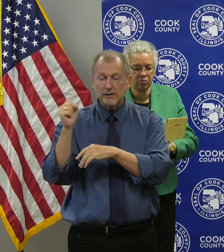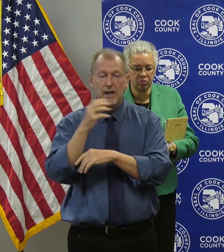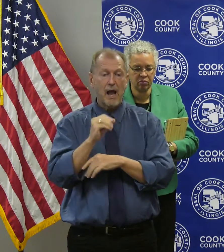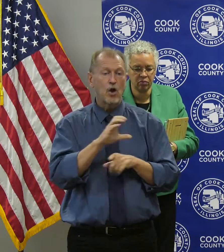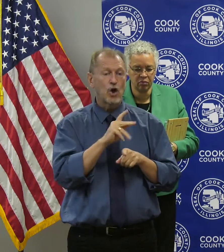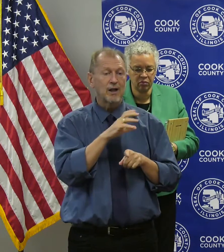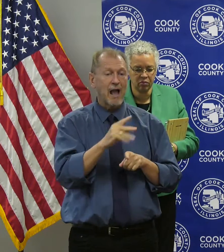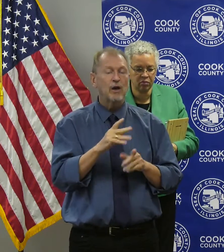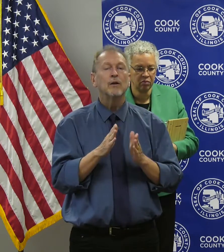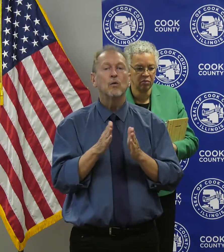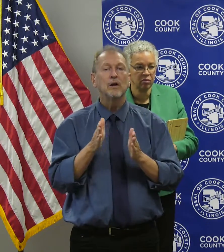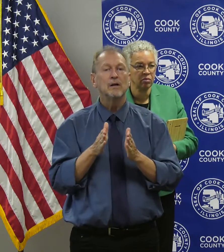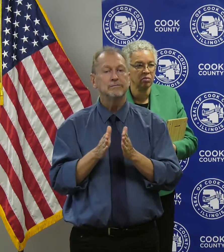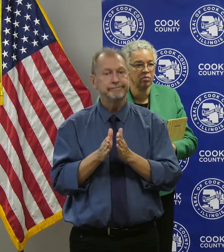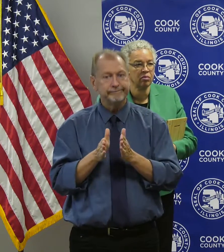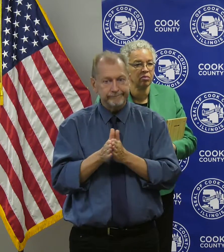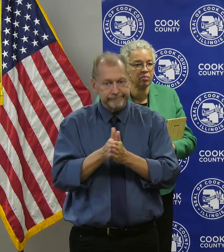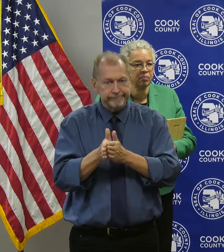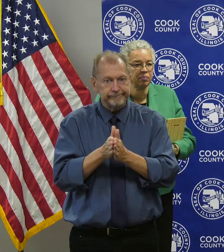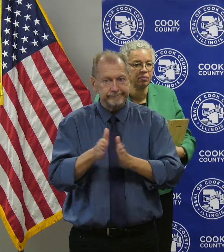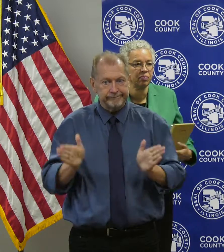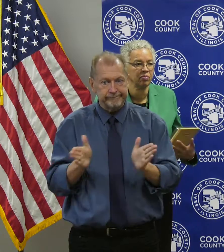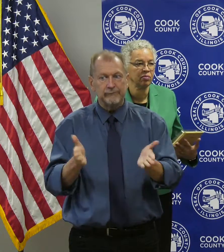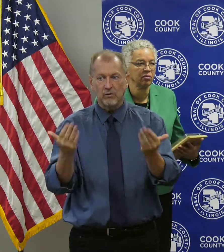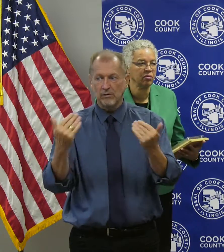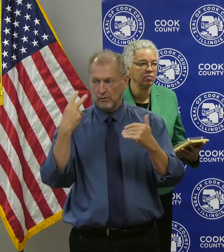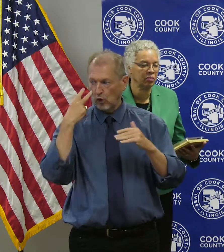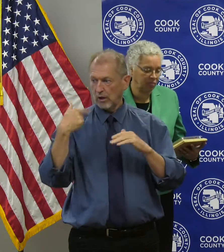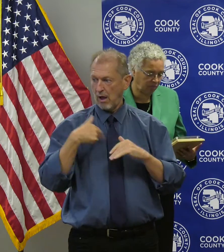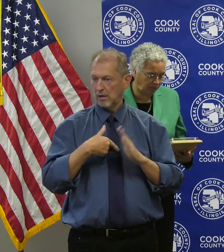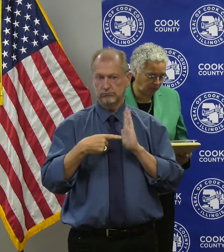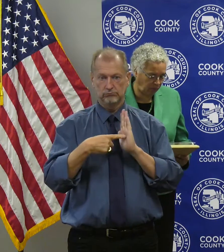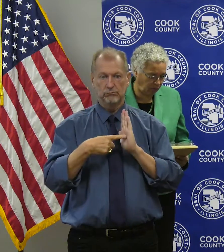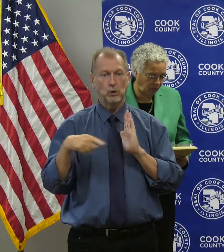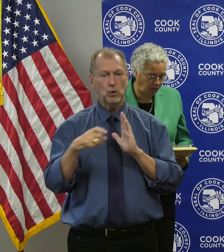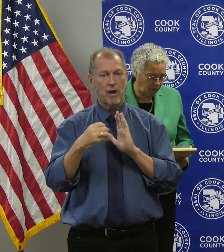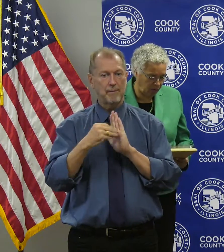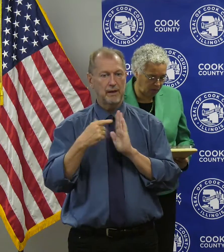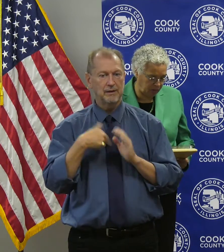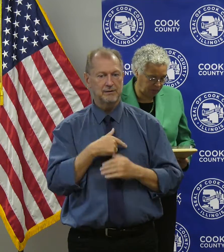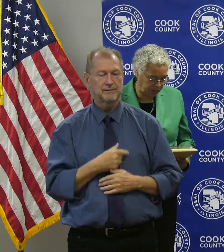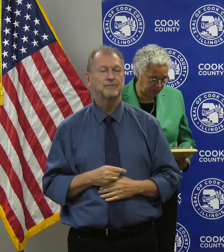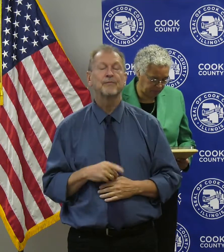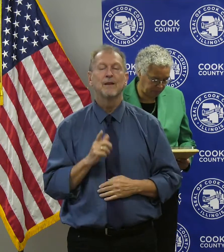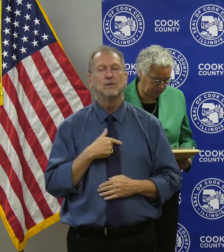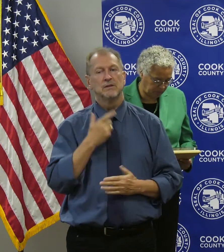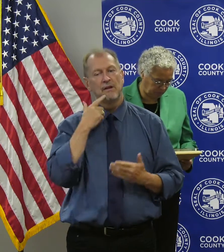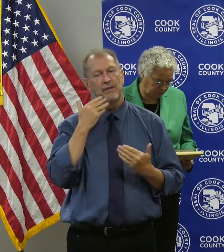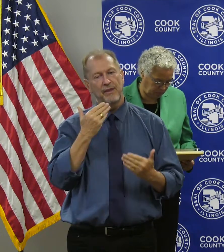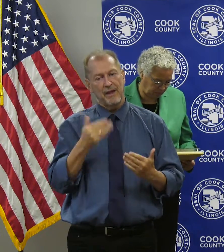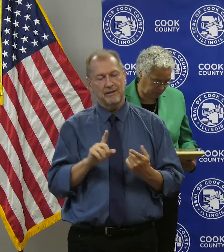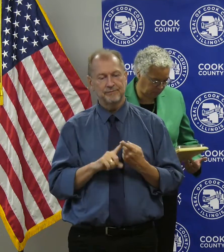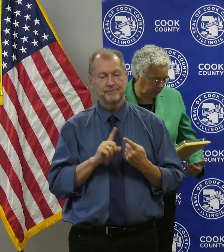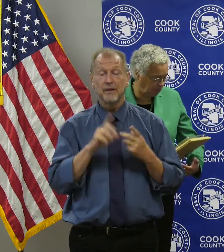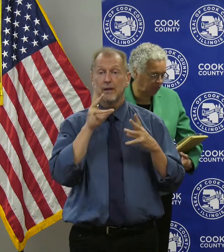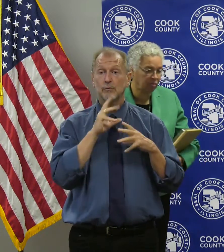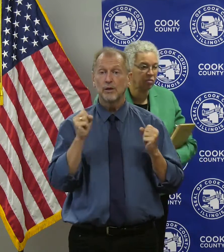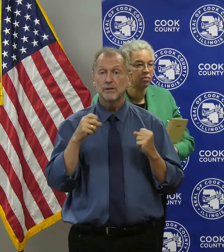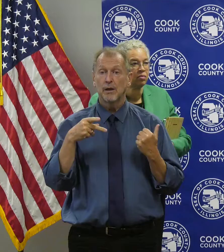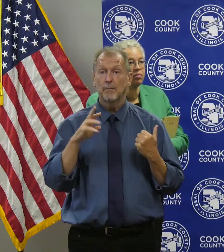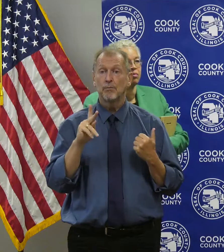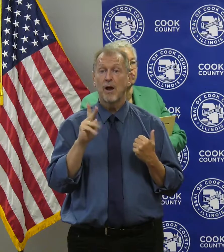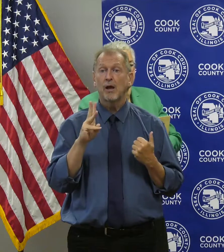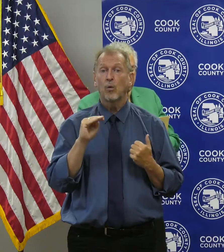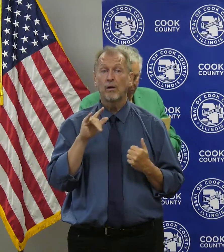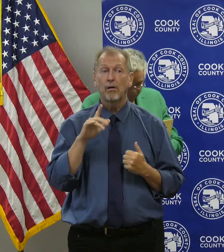There are a lot of people I'd like to thank for getting these projects done. President Pryk-Wayko, thank you for making sustainability and finding climate change a priority